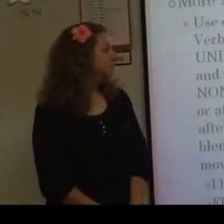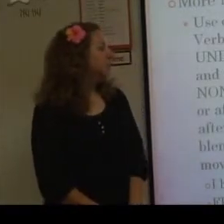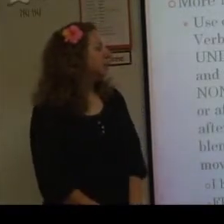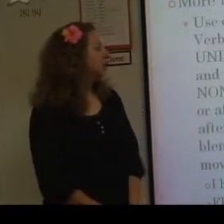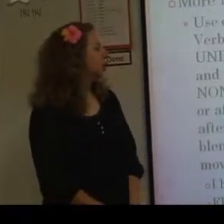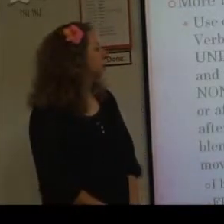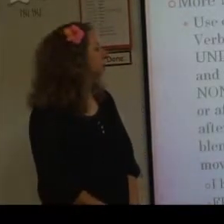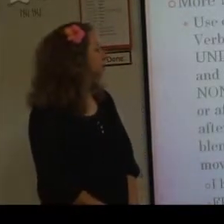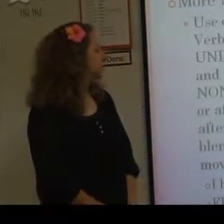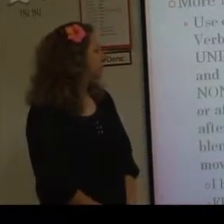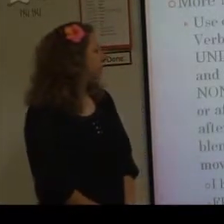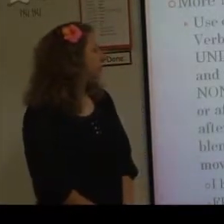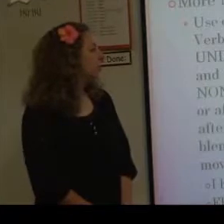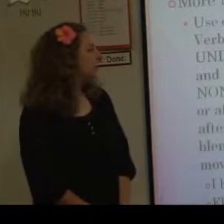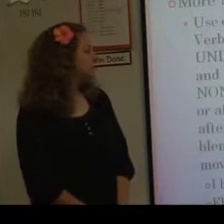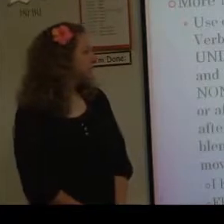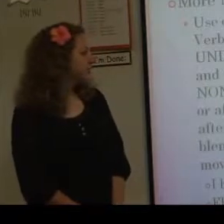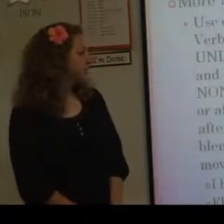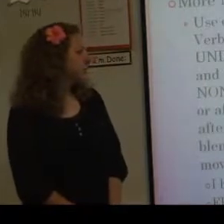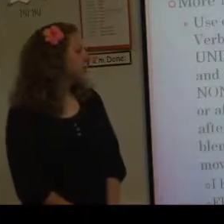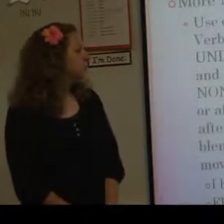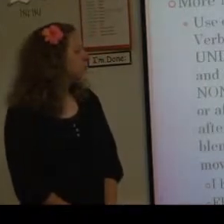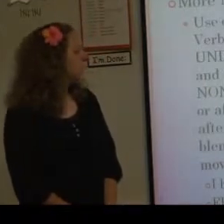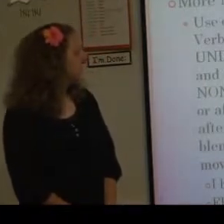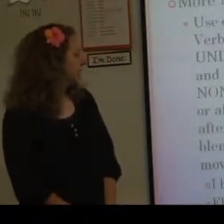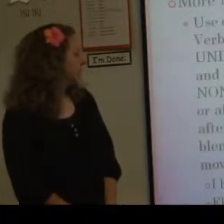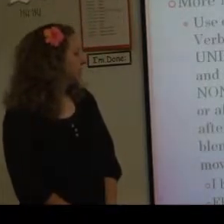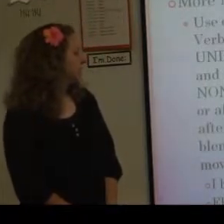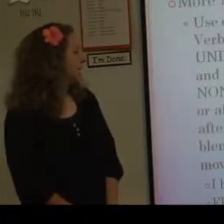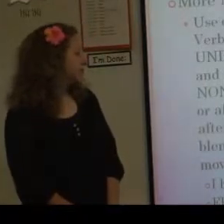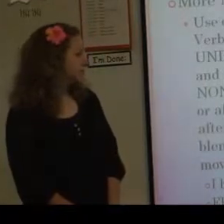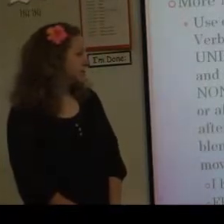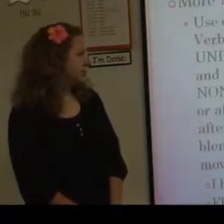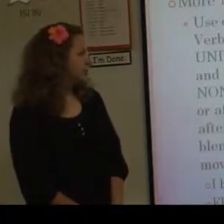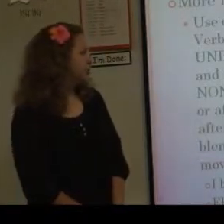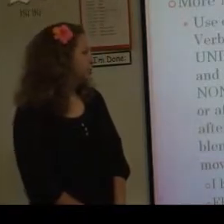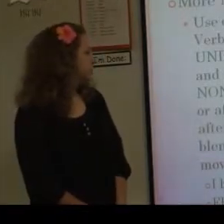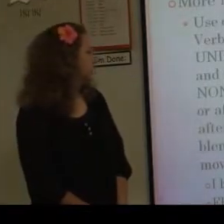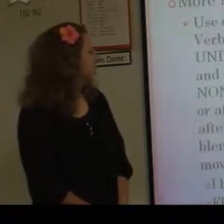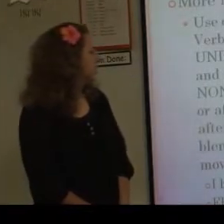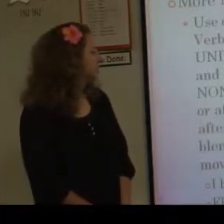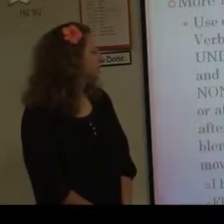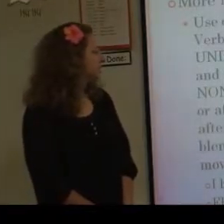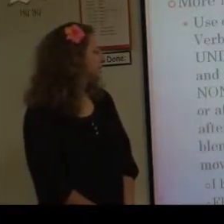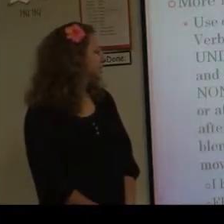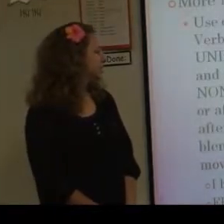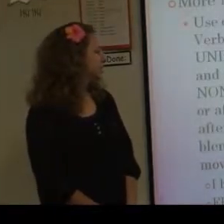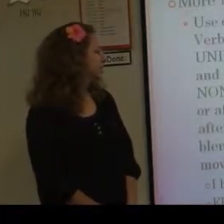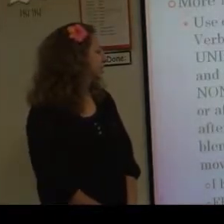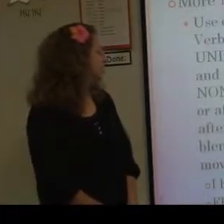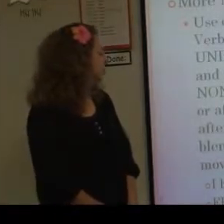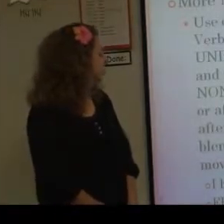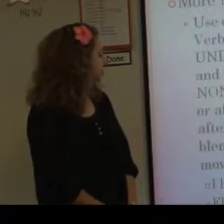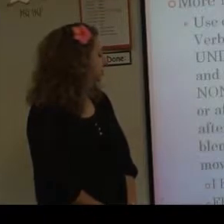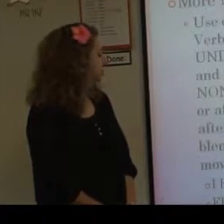may occur either before or after the verb, but when it occurs after the verb, the two signs are often blended together in a single smooth